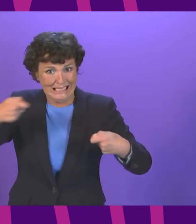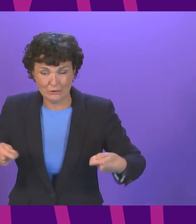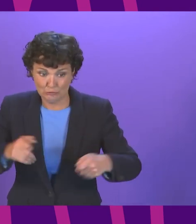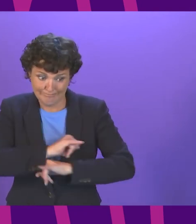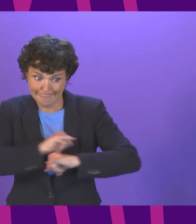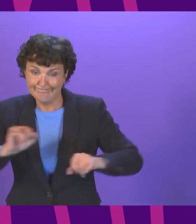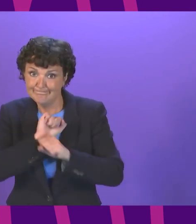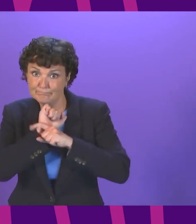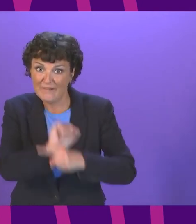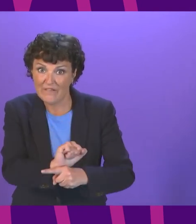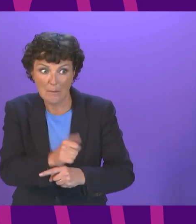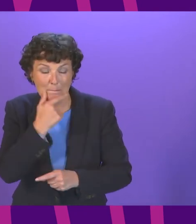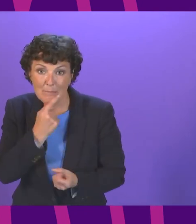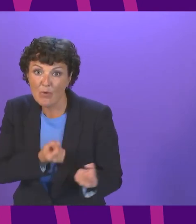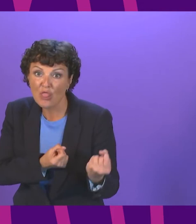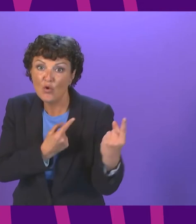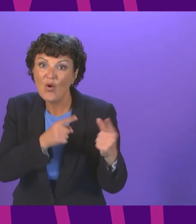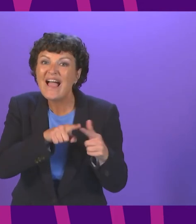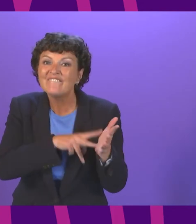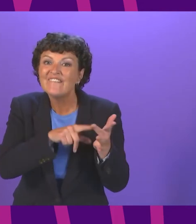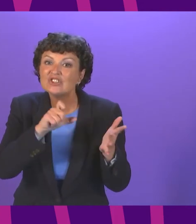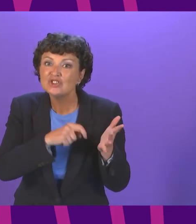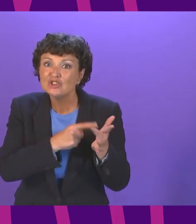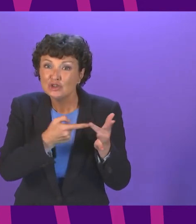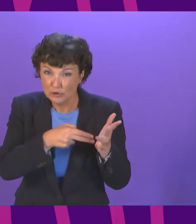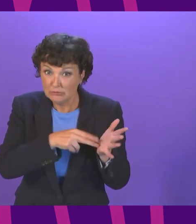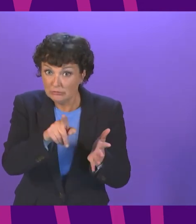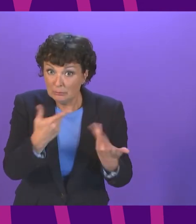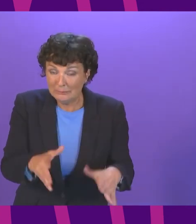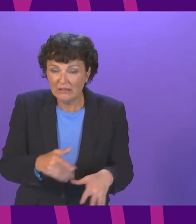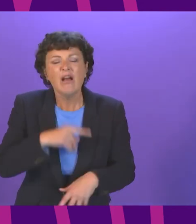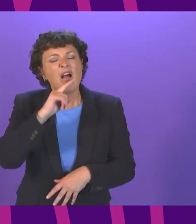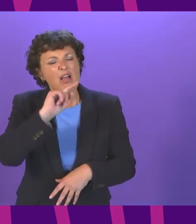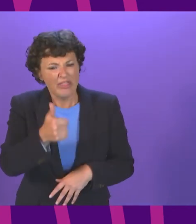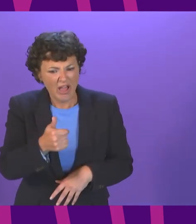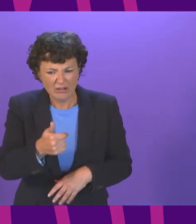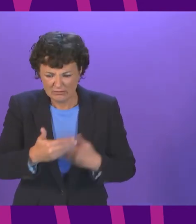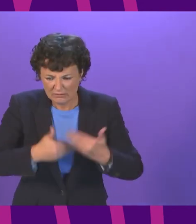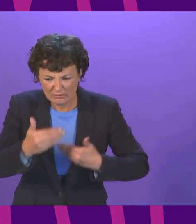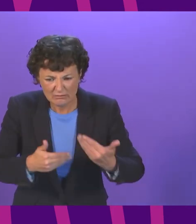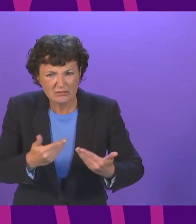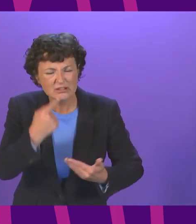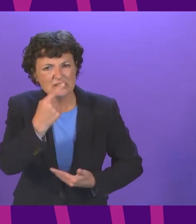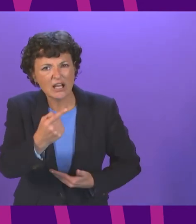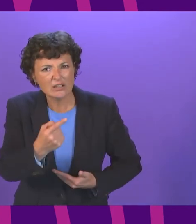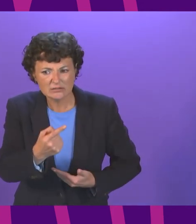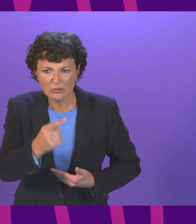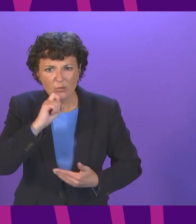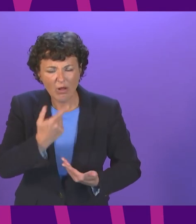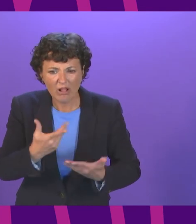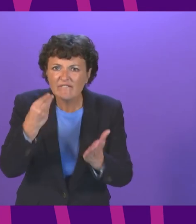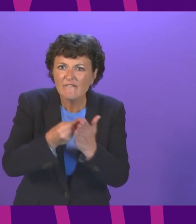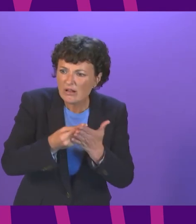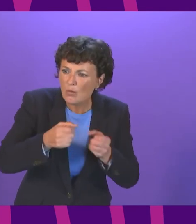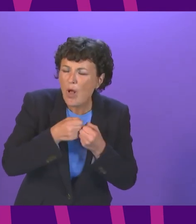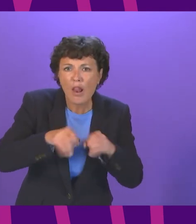bill and 10 weeks on the promise grant fund has not been launched we're told that